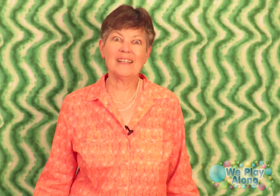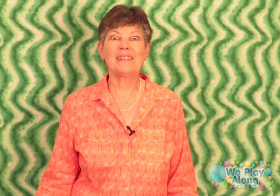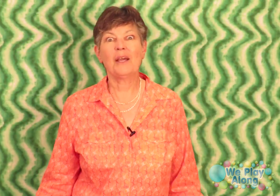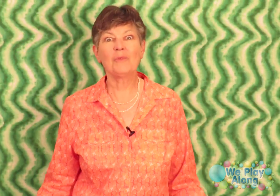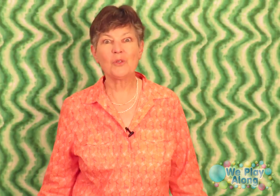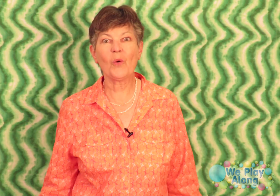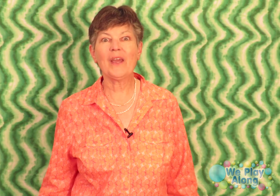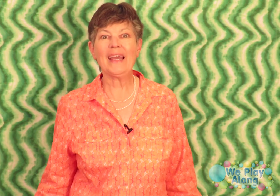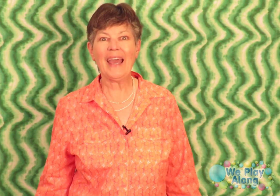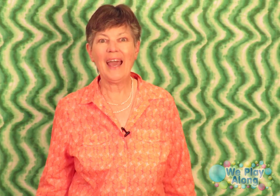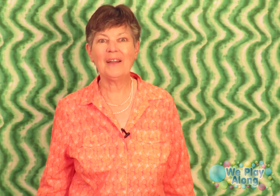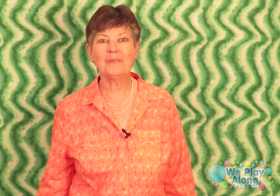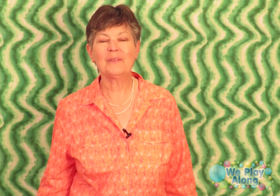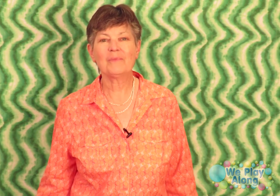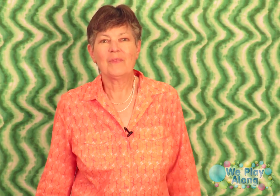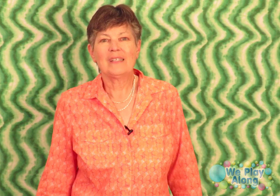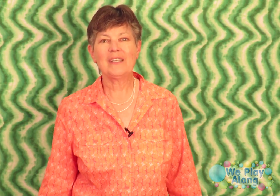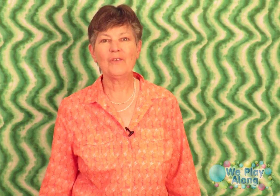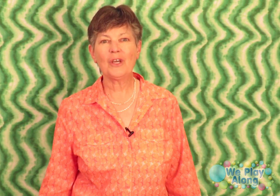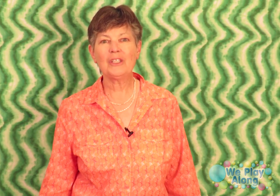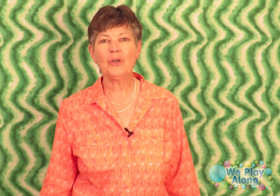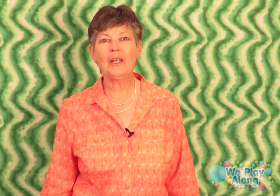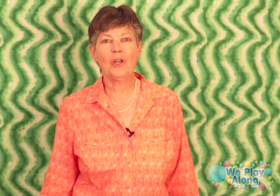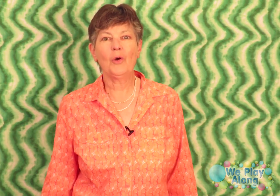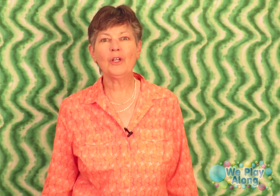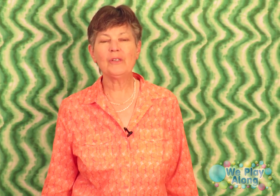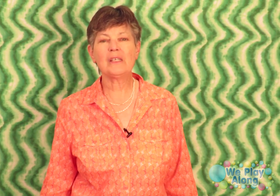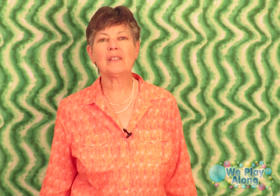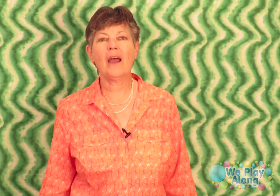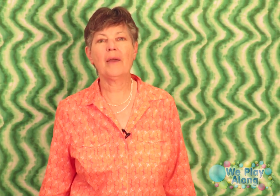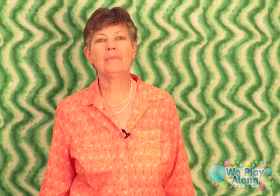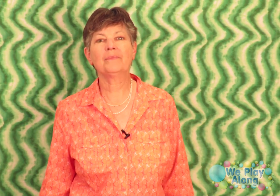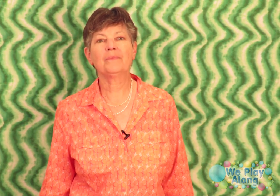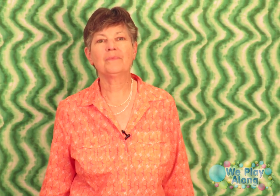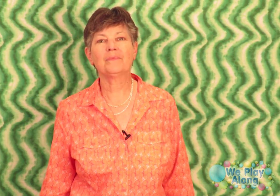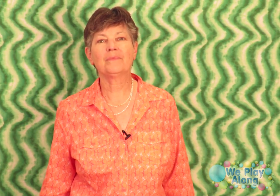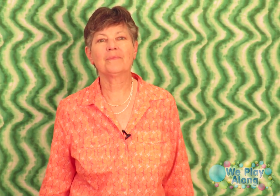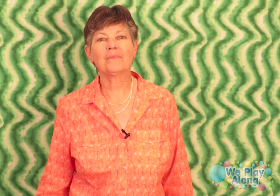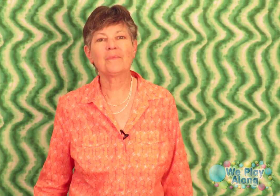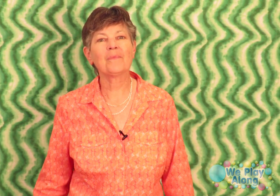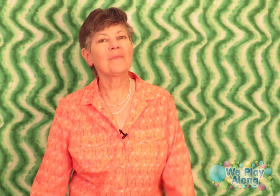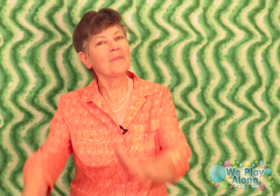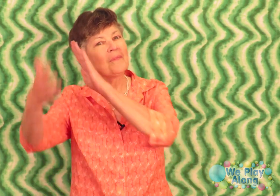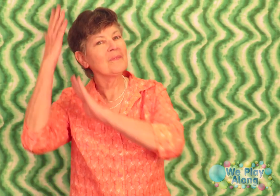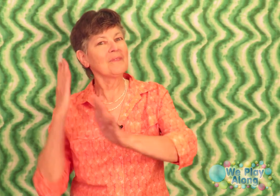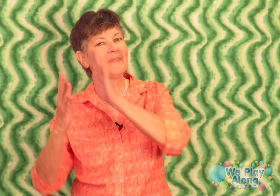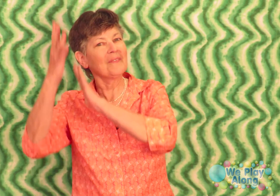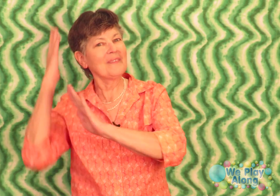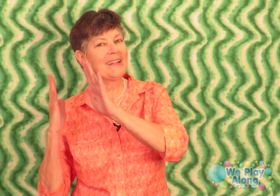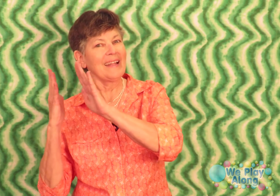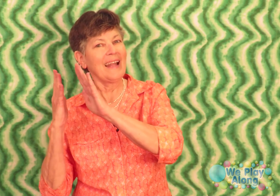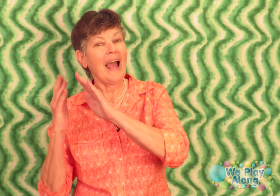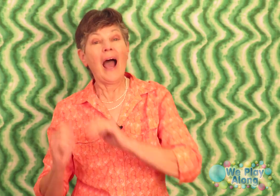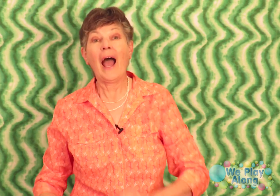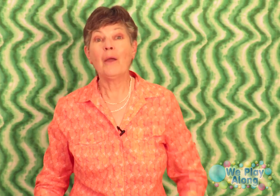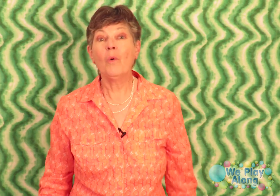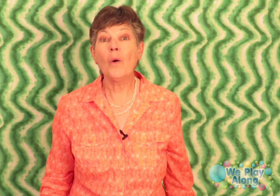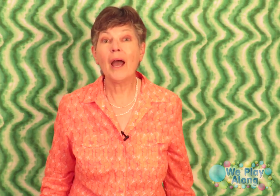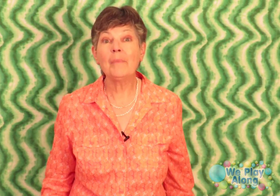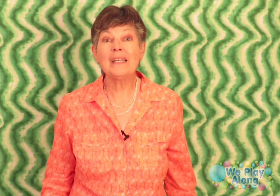the same story again if you can do it no clues this time I woke up and